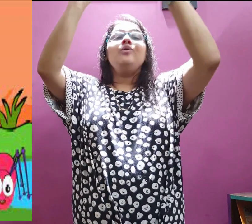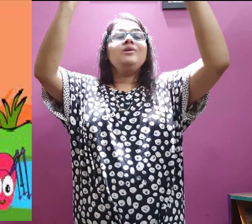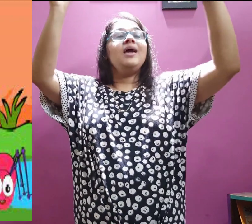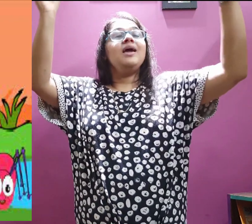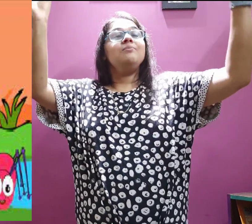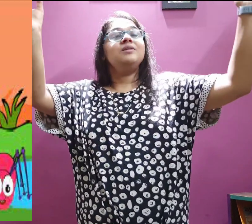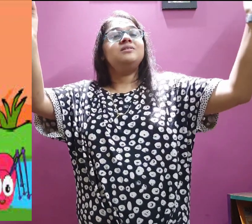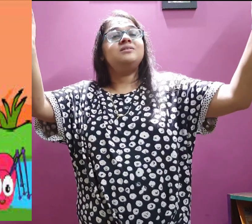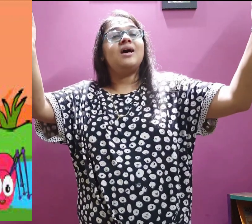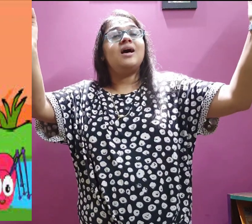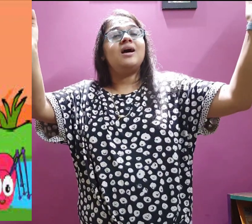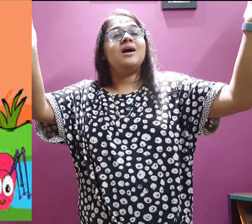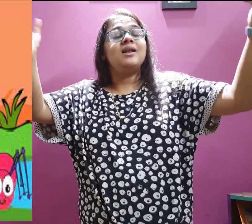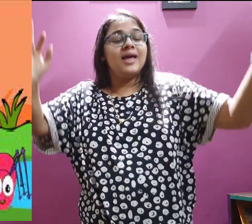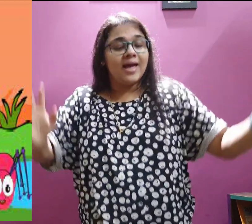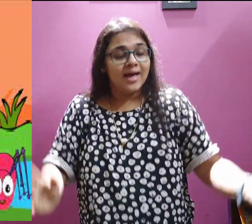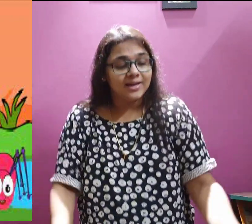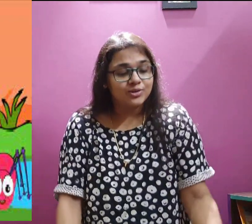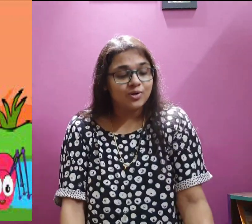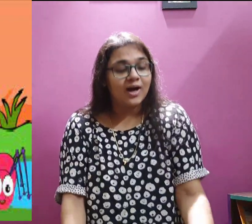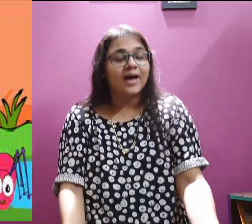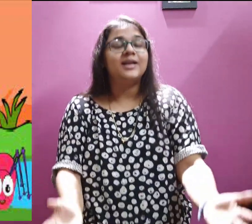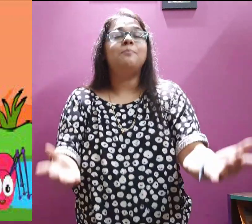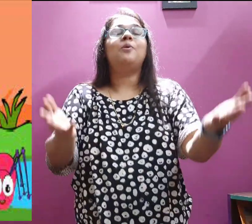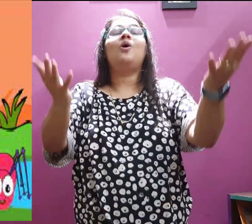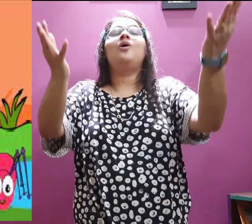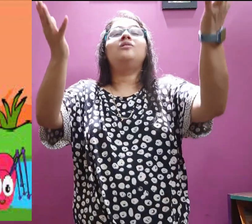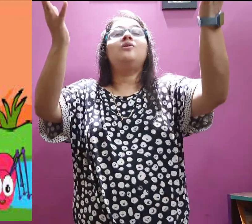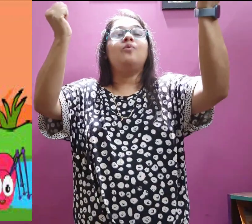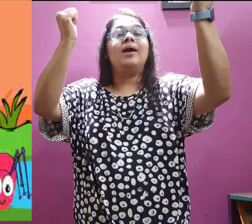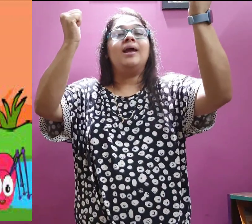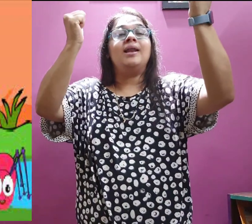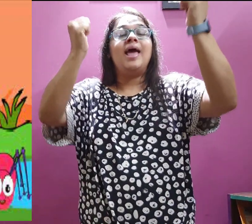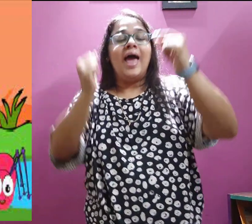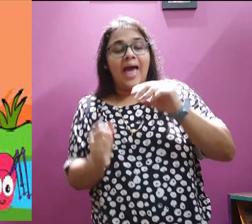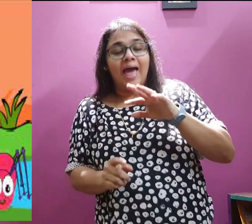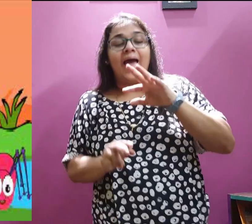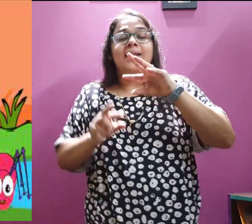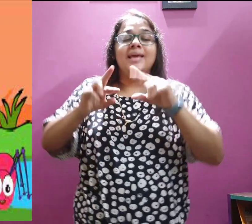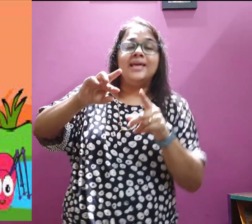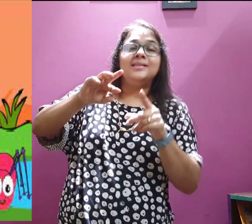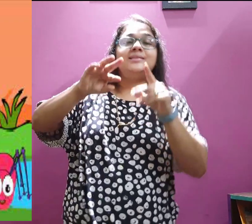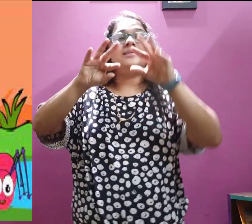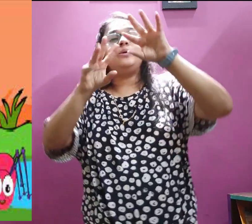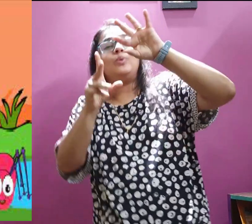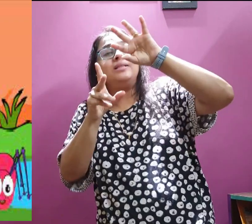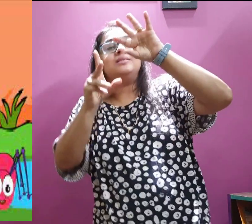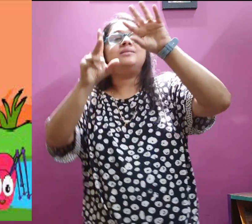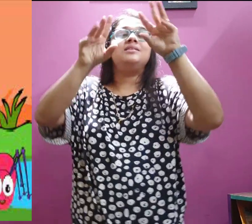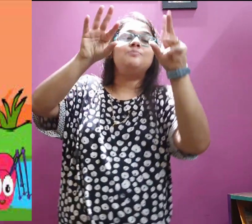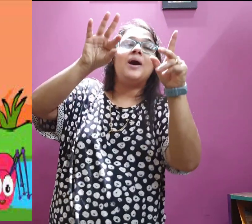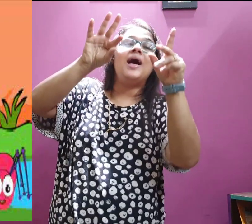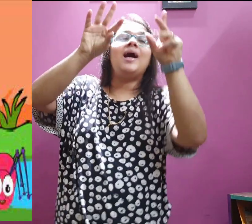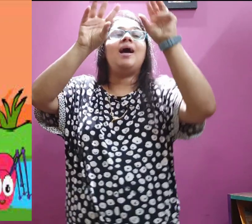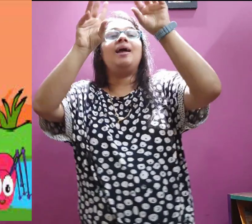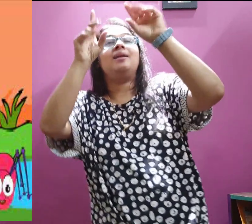came the sun and dried up all the rain. And Incy Wincy Spider